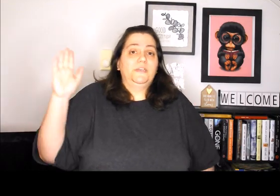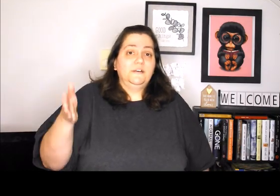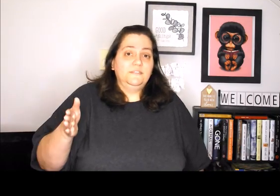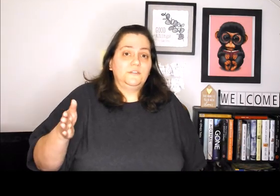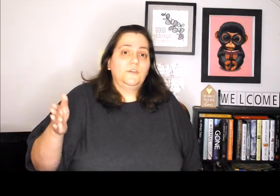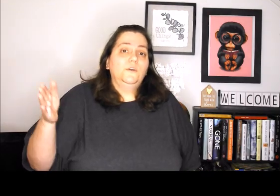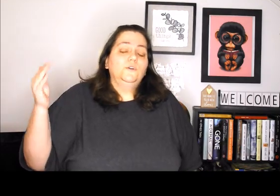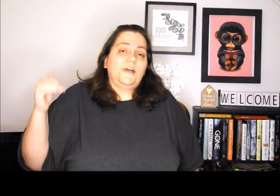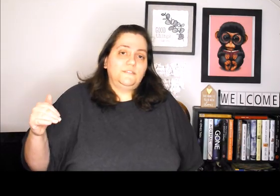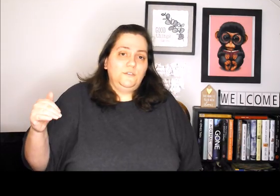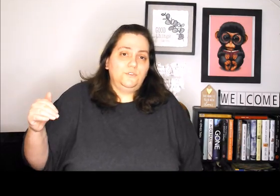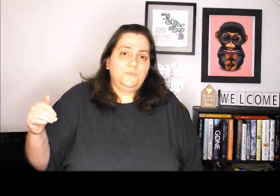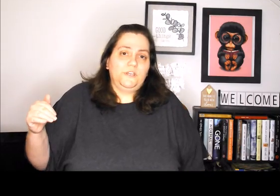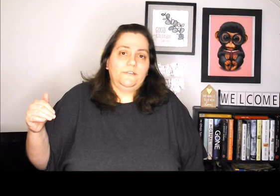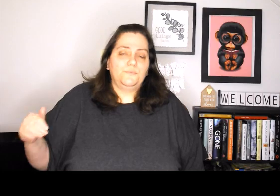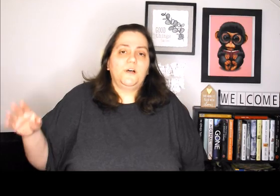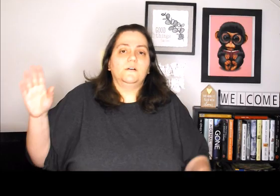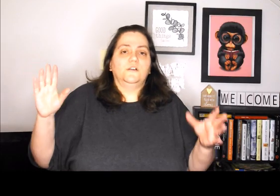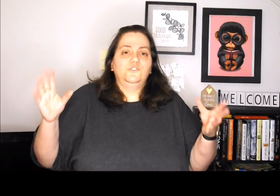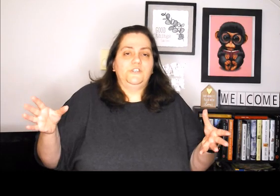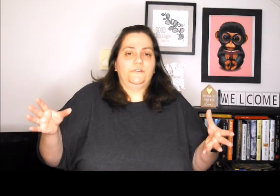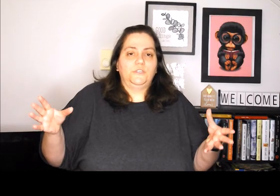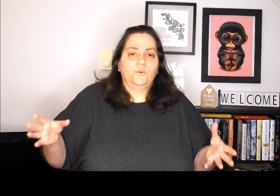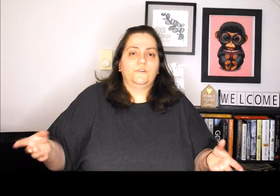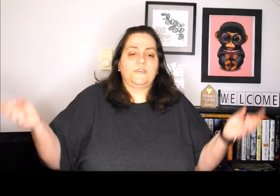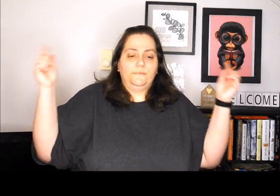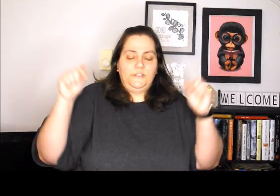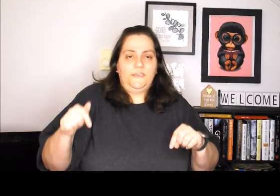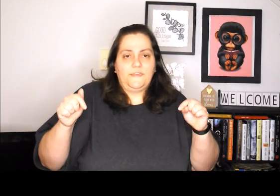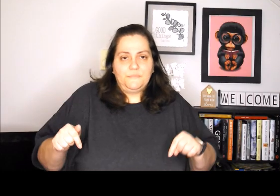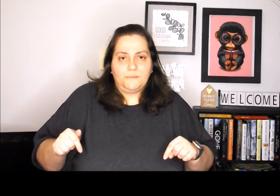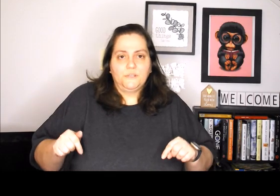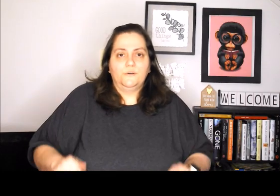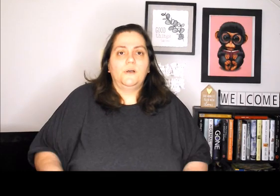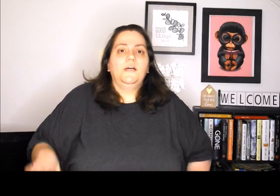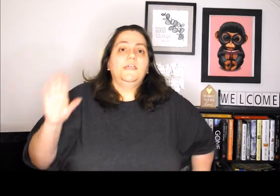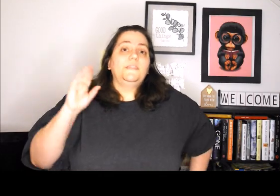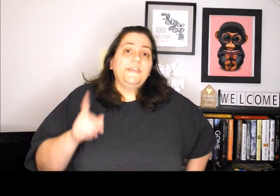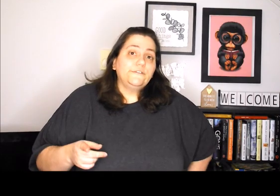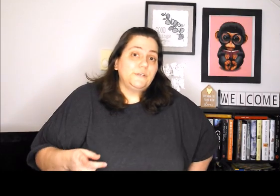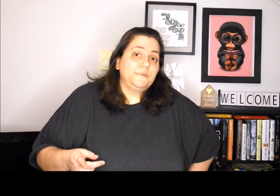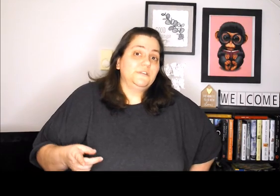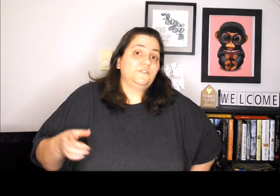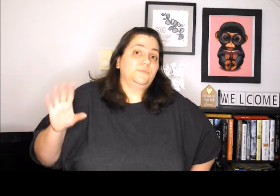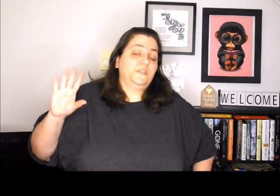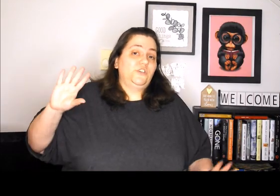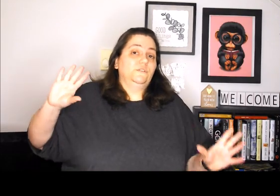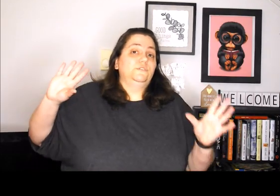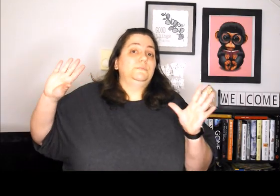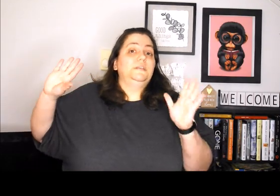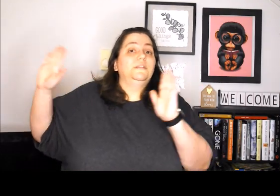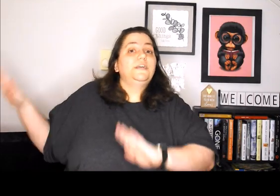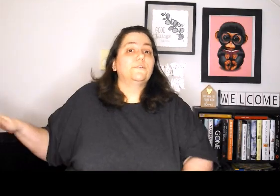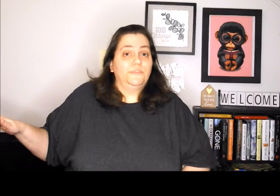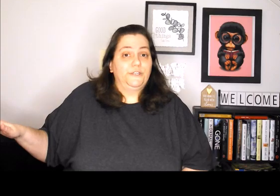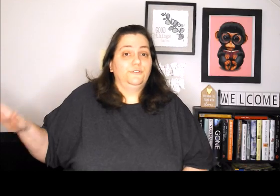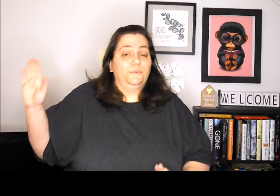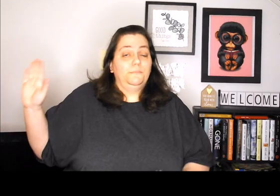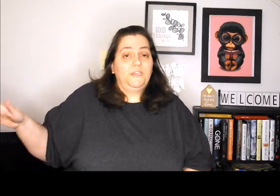cousin, who has a YouTube channel as well called Generically Yours, I will link them down below. They are going to be showing a challenge to me later in the year. So make